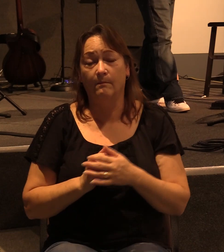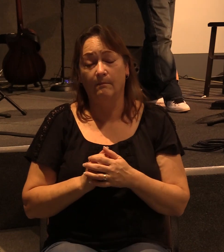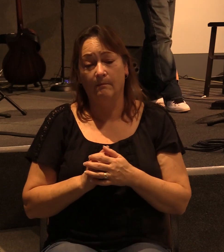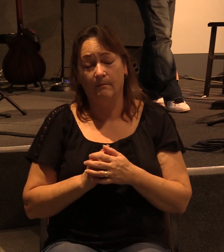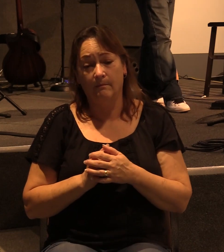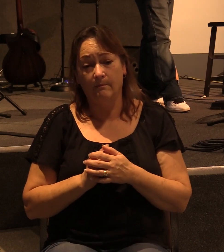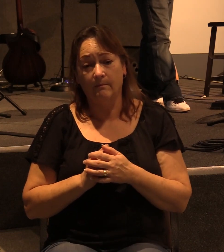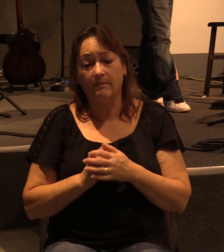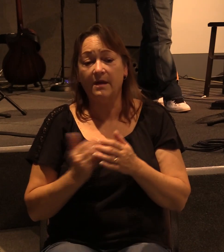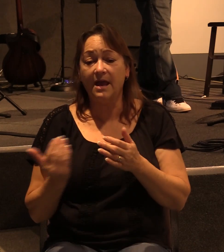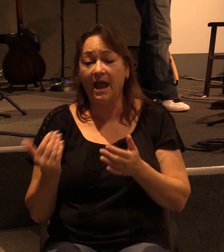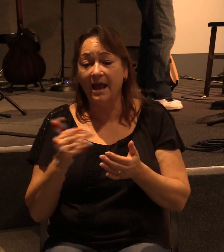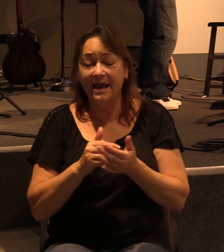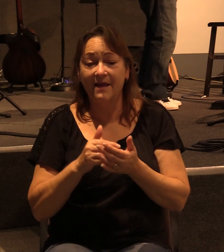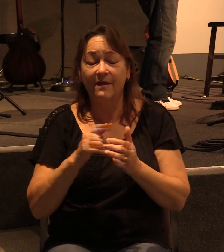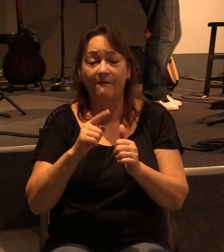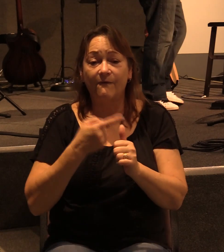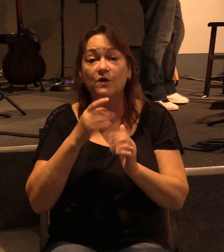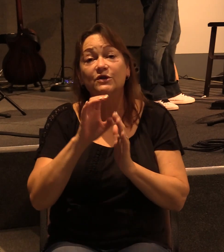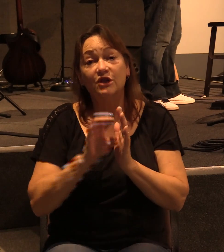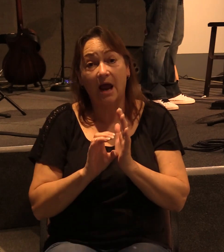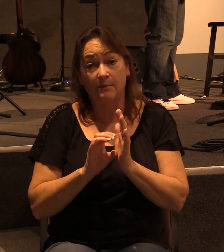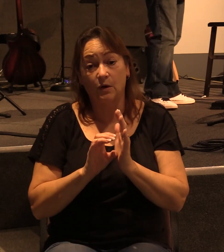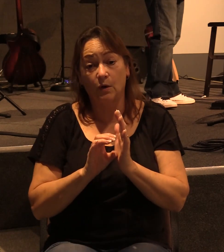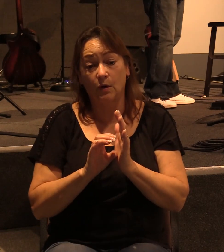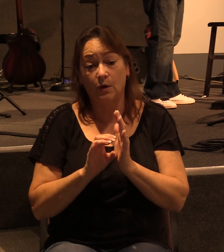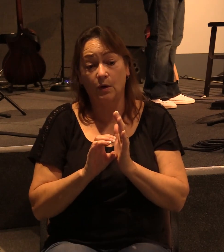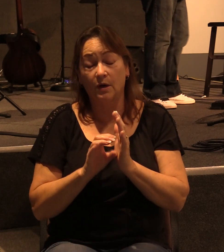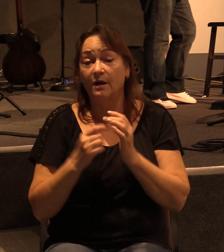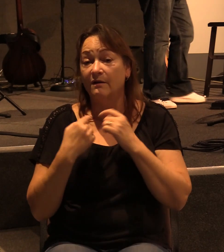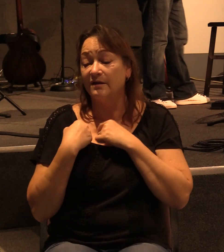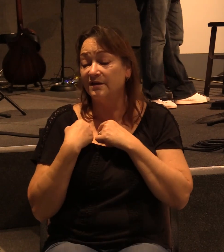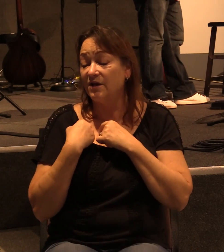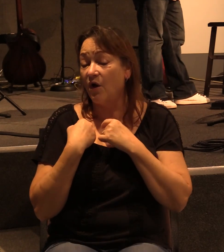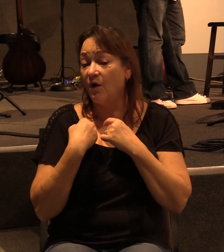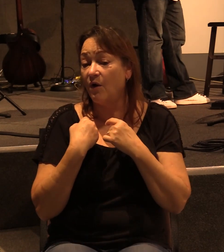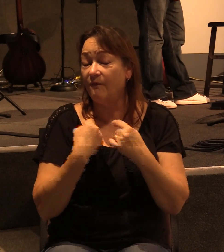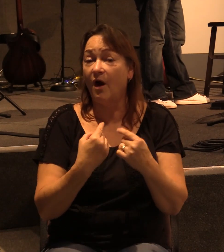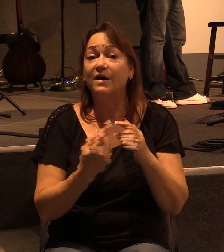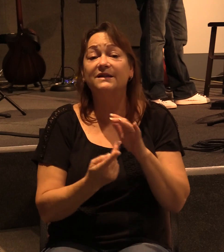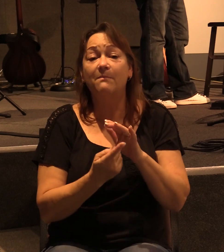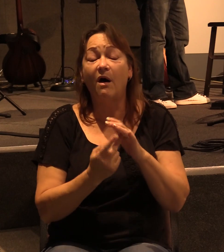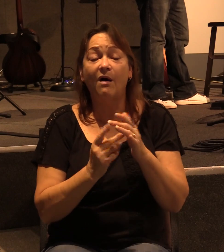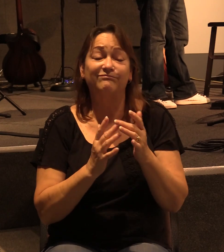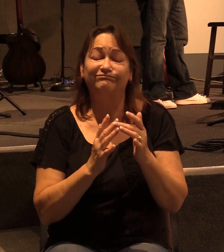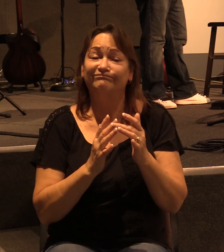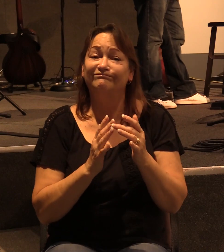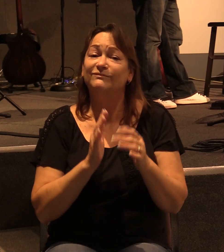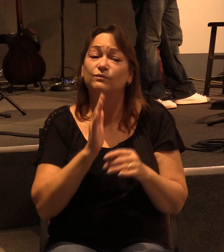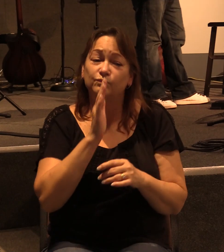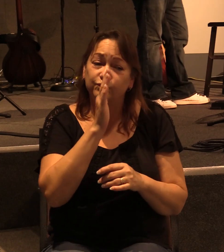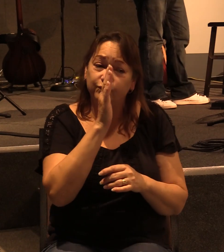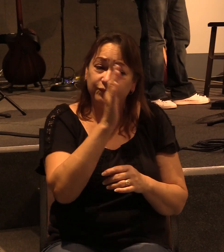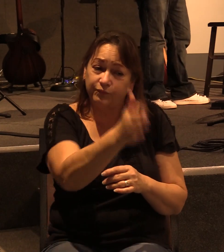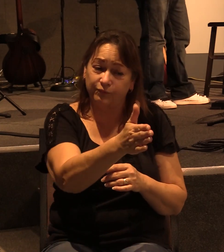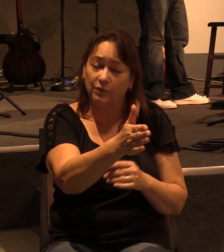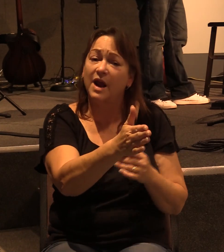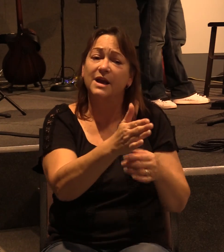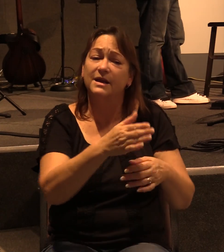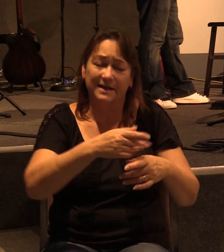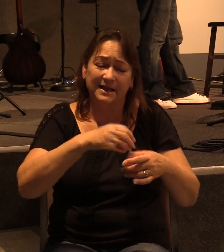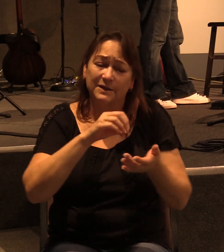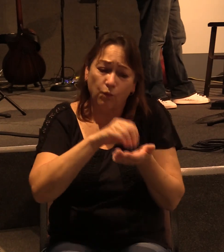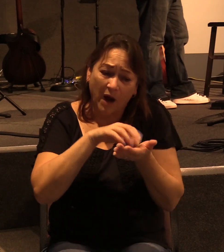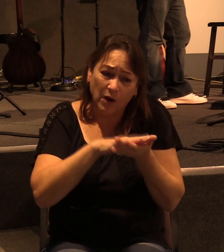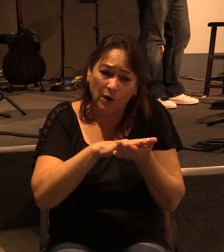And so again, the whole first chapter so far has really been Paul setting that record straight, defending his apostleship,